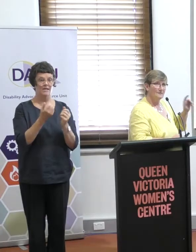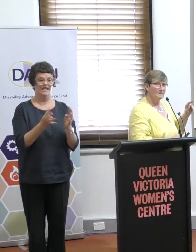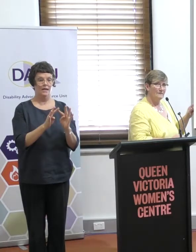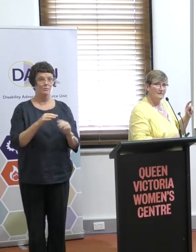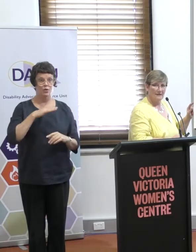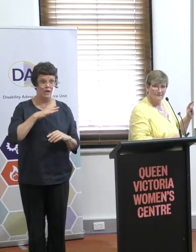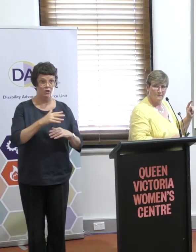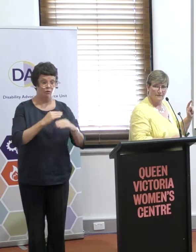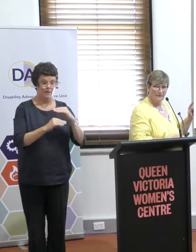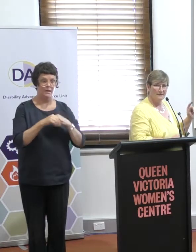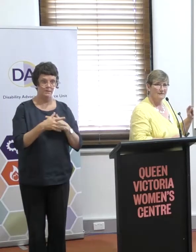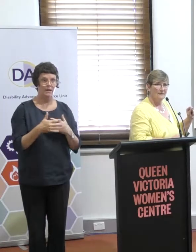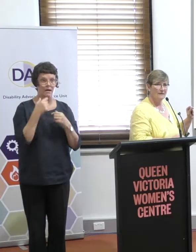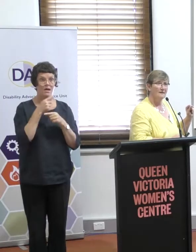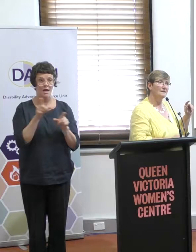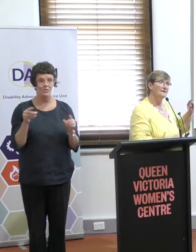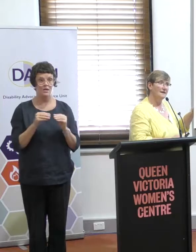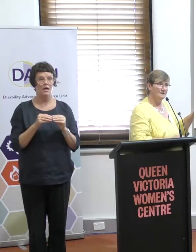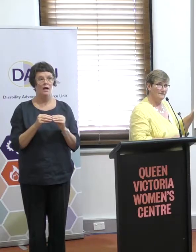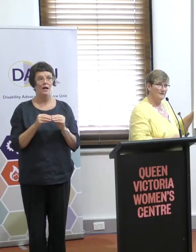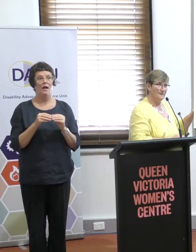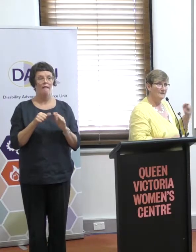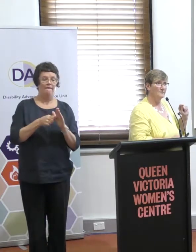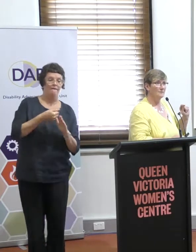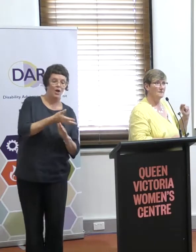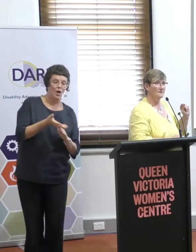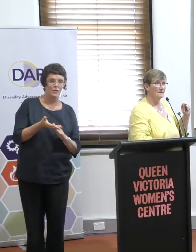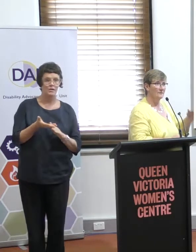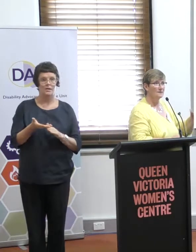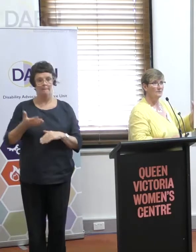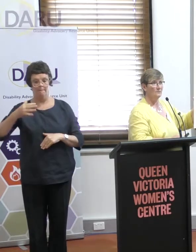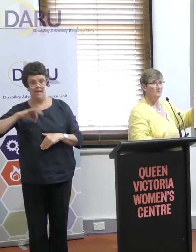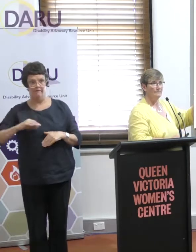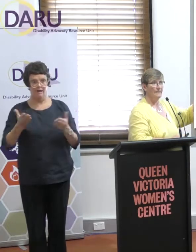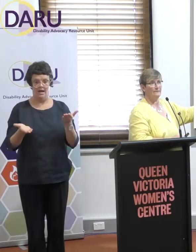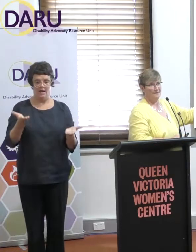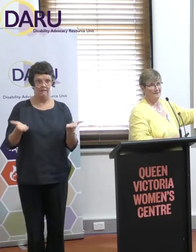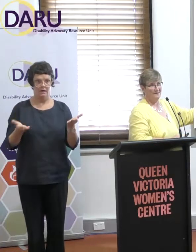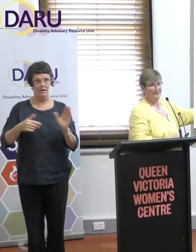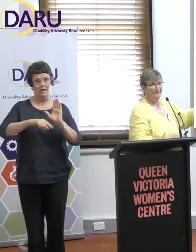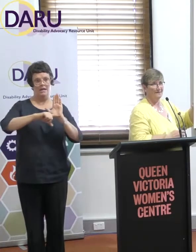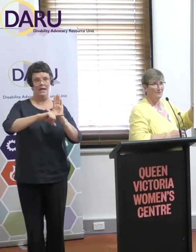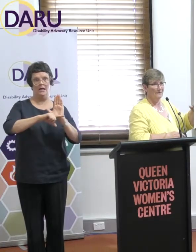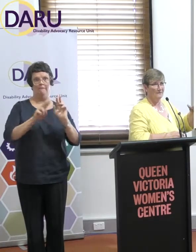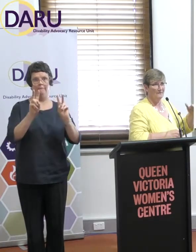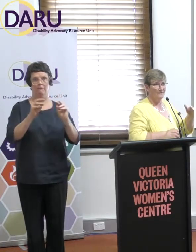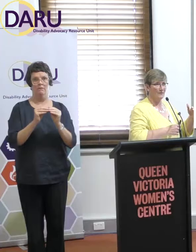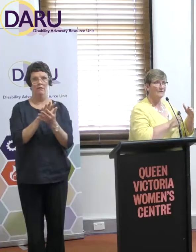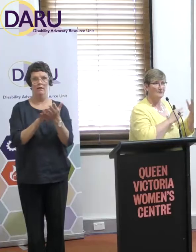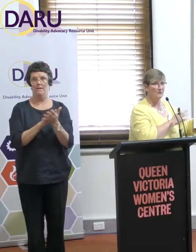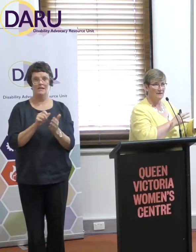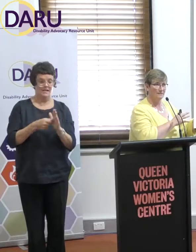The cost-benefit analysis for that is in the negative. In other words, there is no benefit. They will,